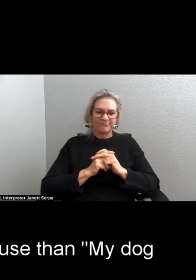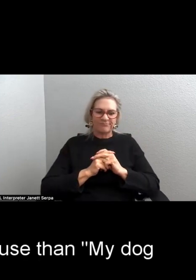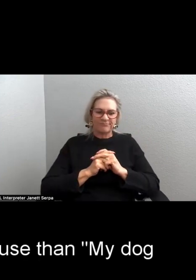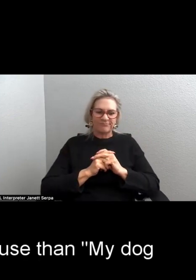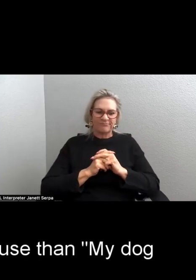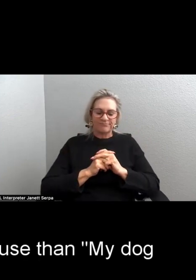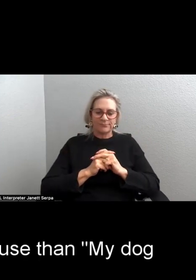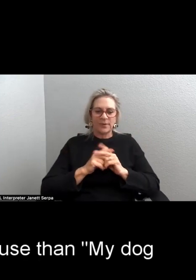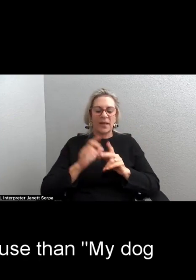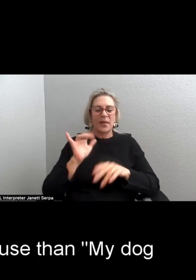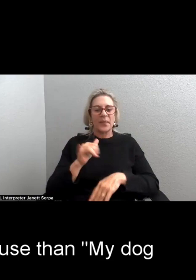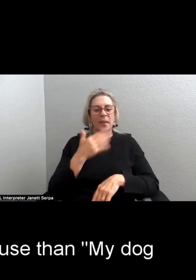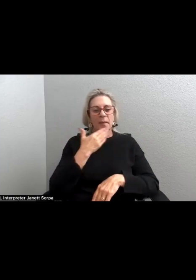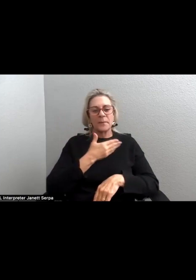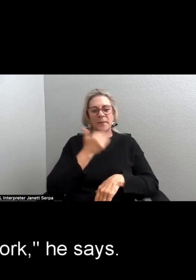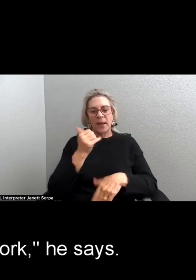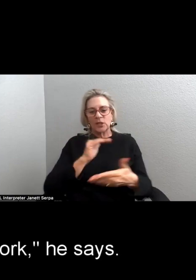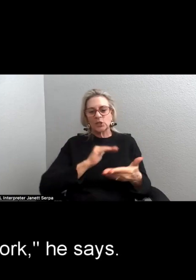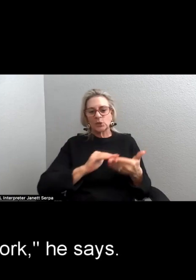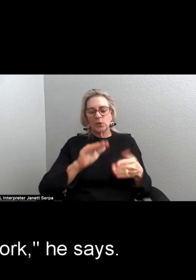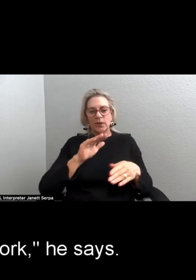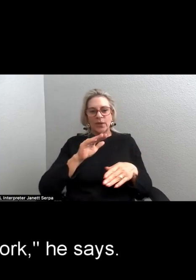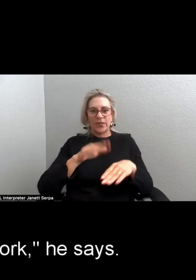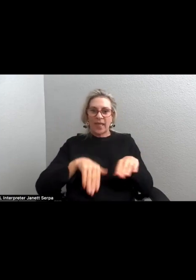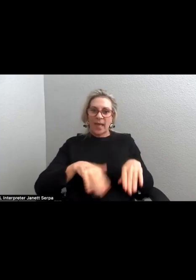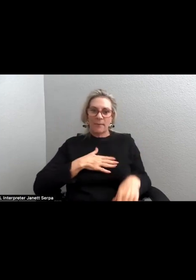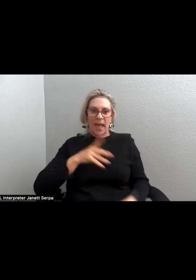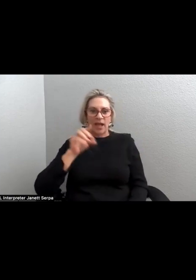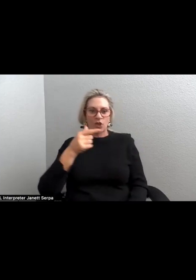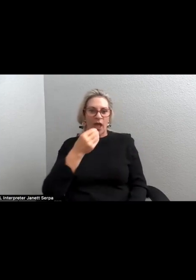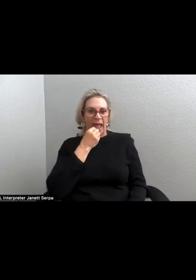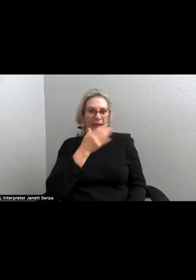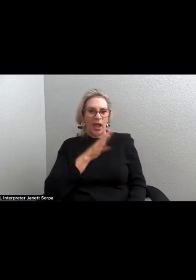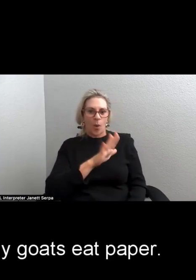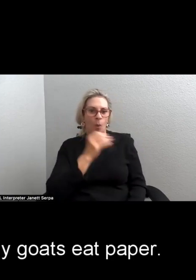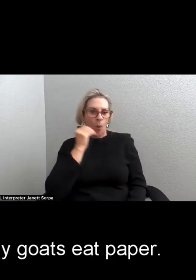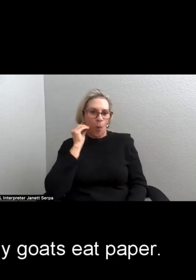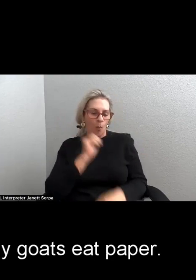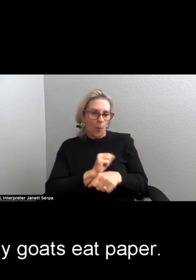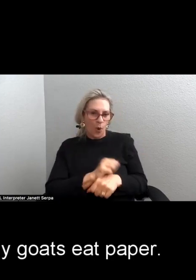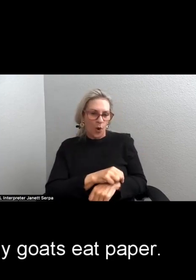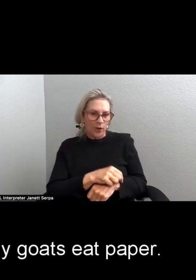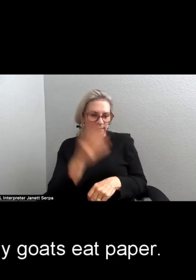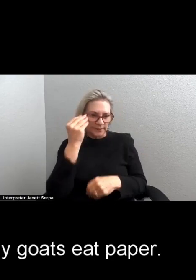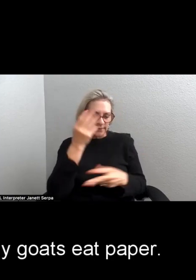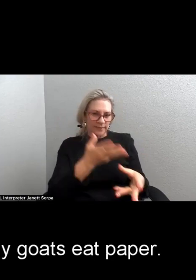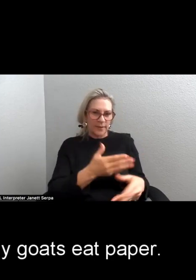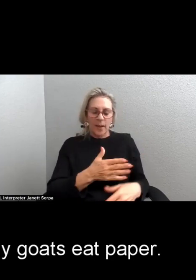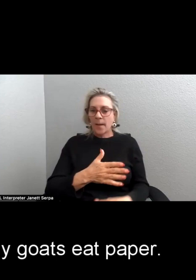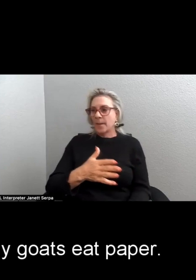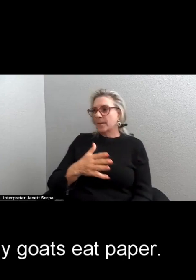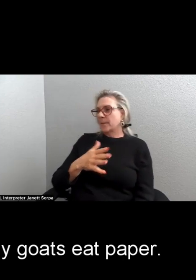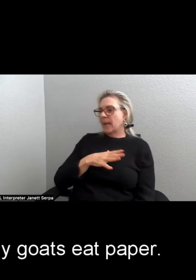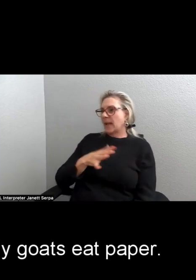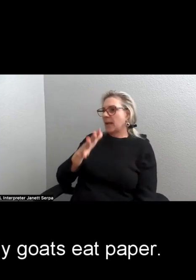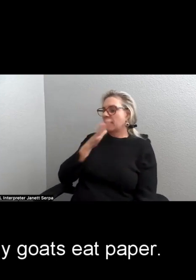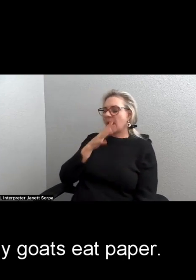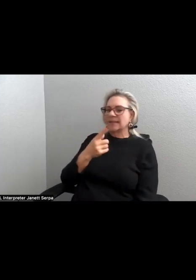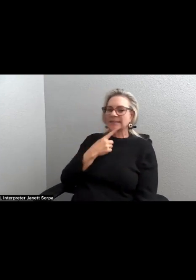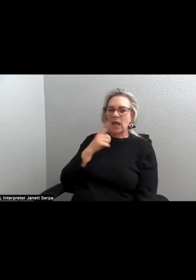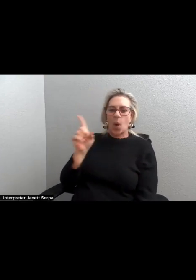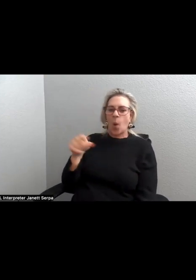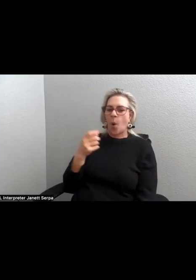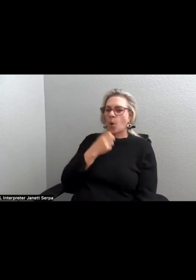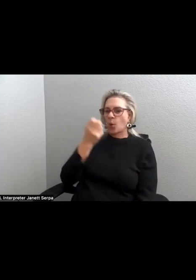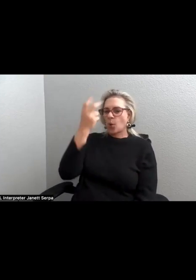That's a better excuse than my dog ate the homework, he says. My amma says only goats eat paper.